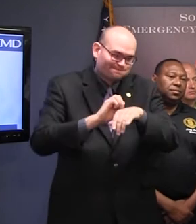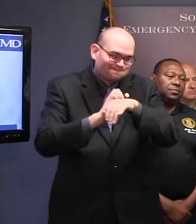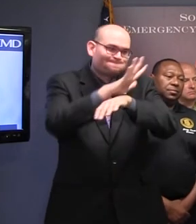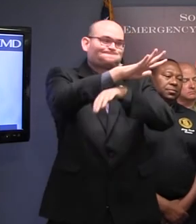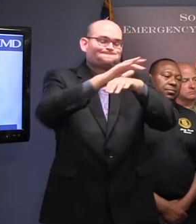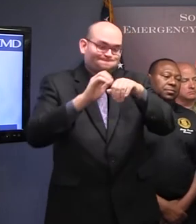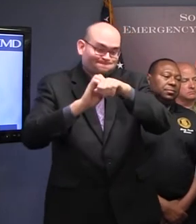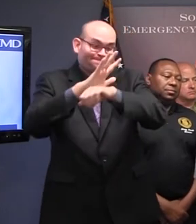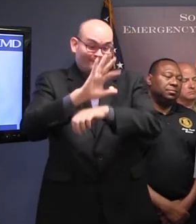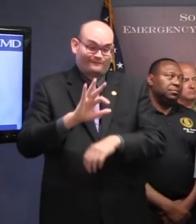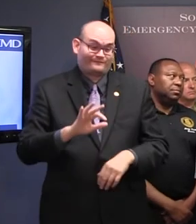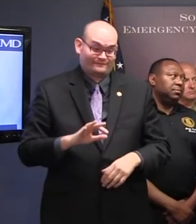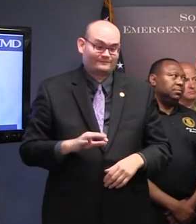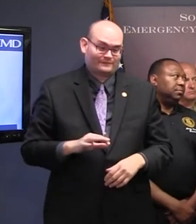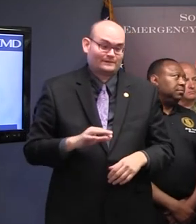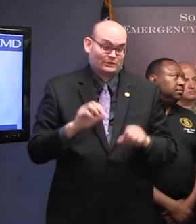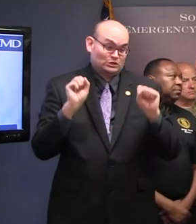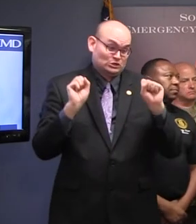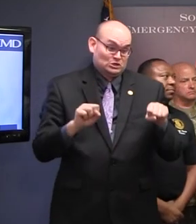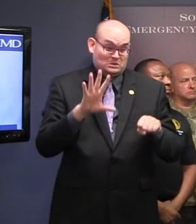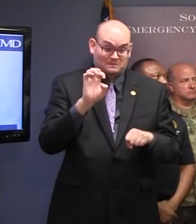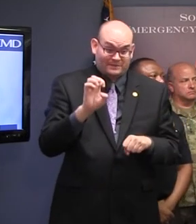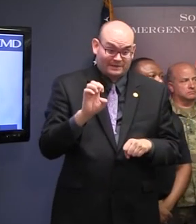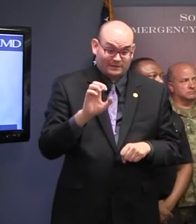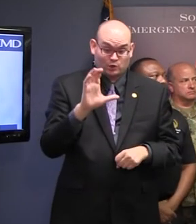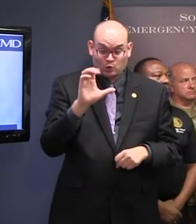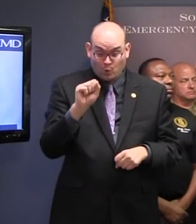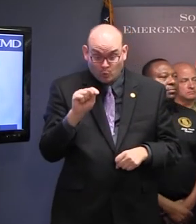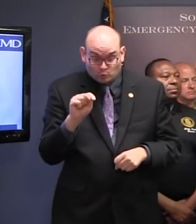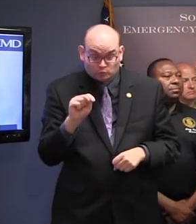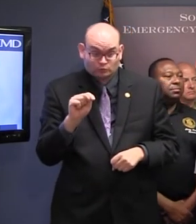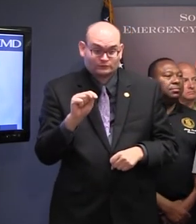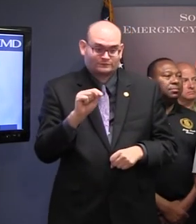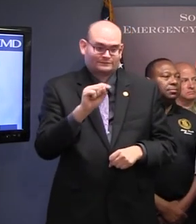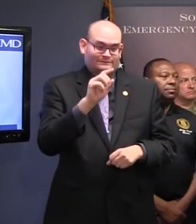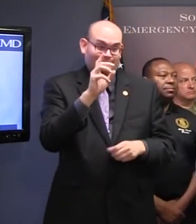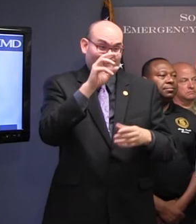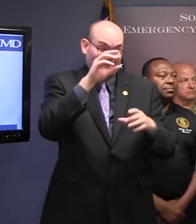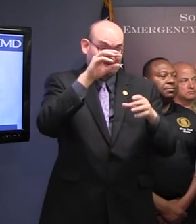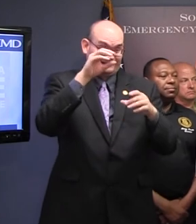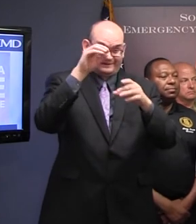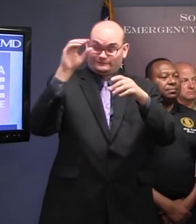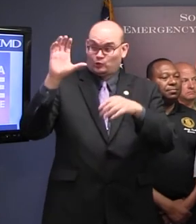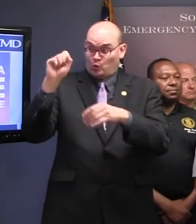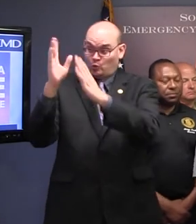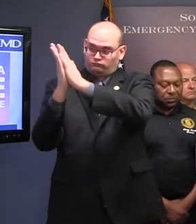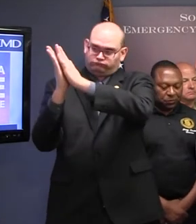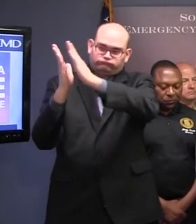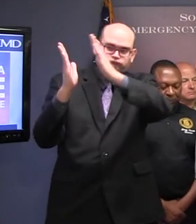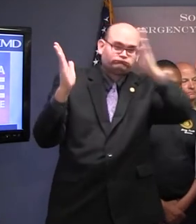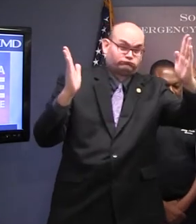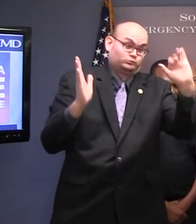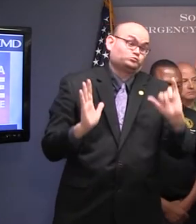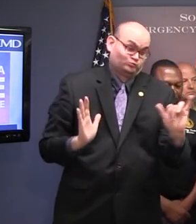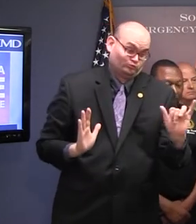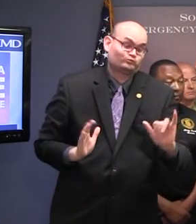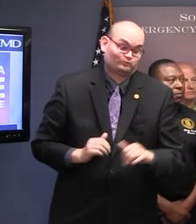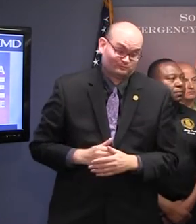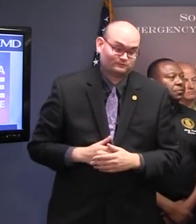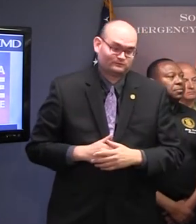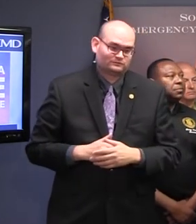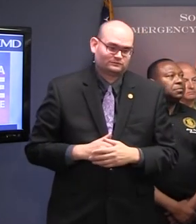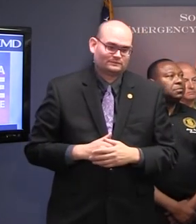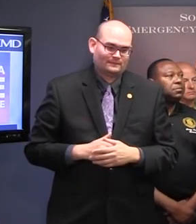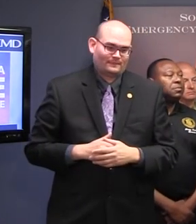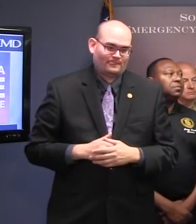locations. And that, to the right, he's speaking as if you're out in the ocean looking at Correct. So if it makes landfall in